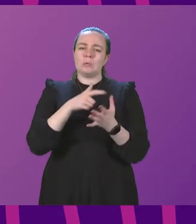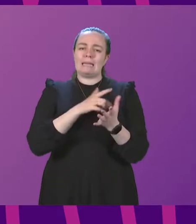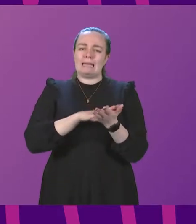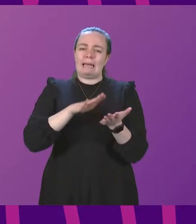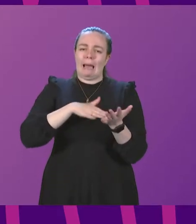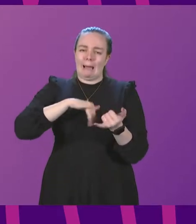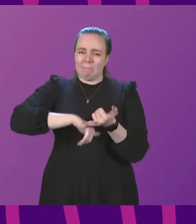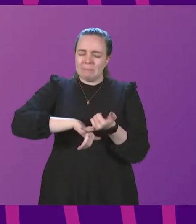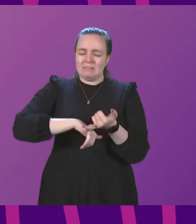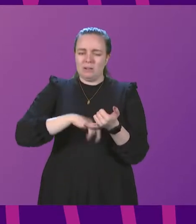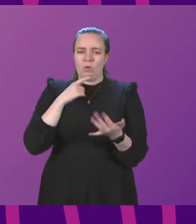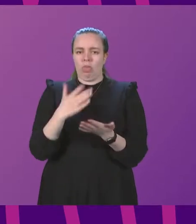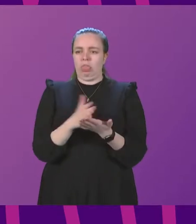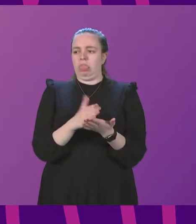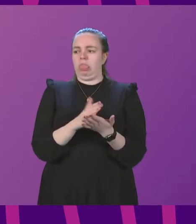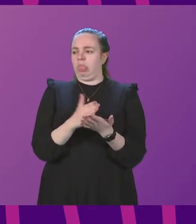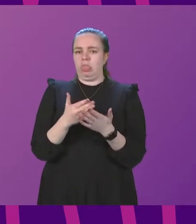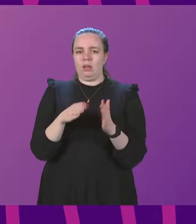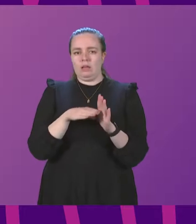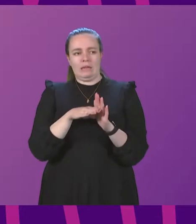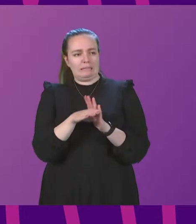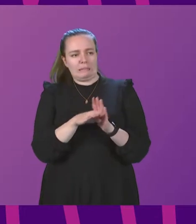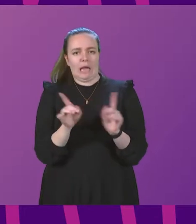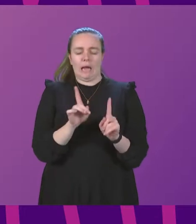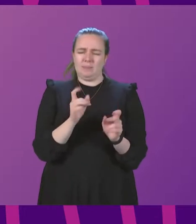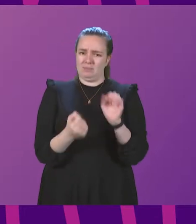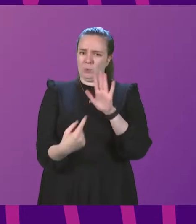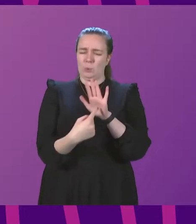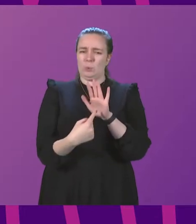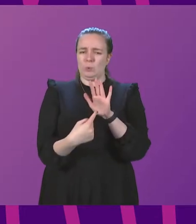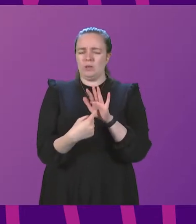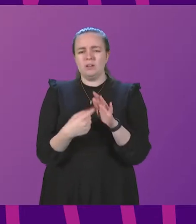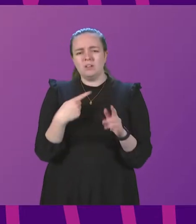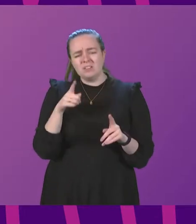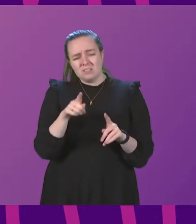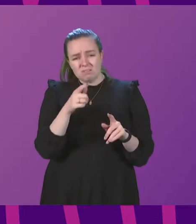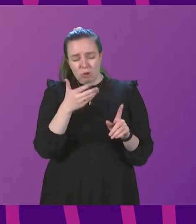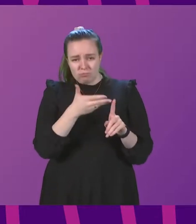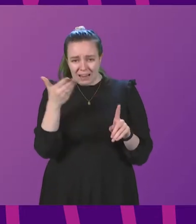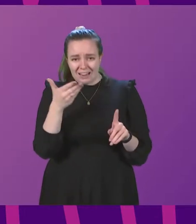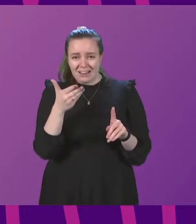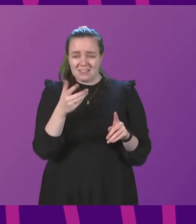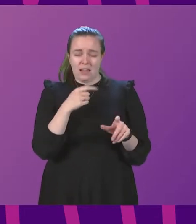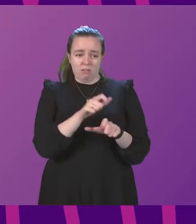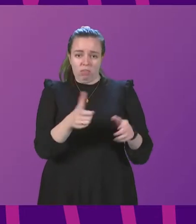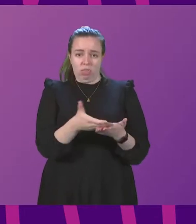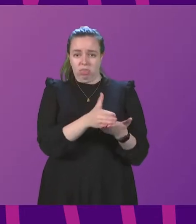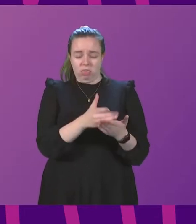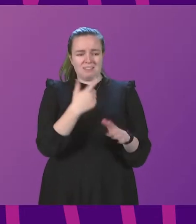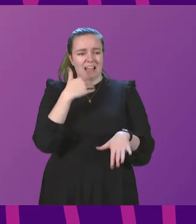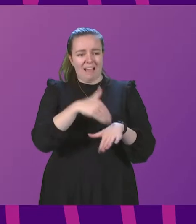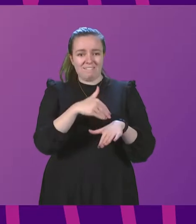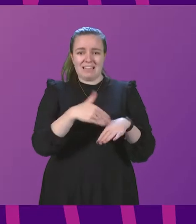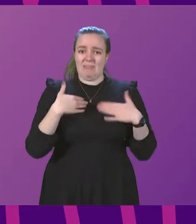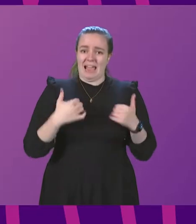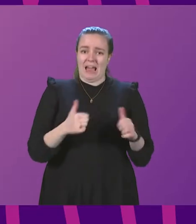uncertainty over exams being a significant factor. Does the Cabinet Secretary recognise that the continuing uncertainty from the Scottish Government is affecting the health of our